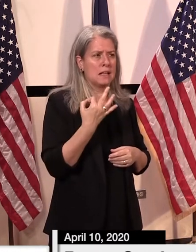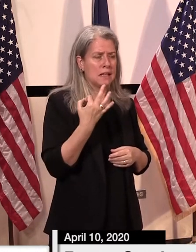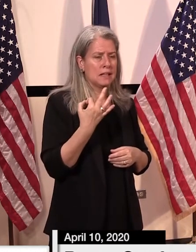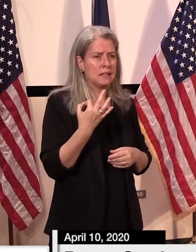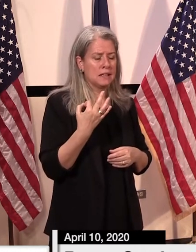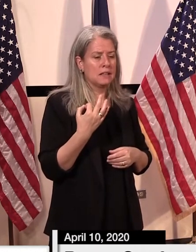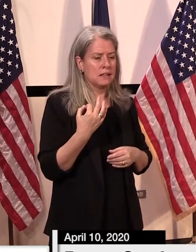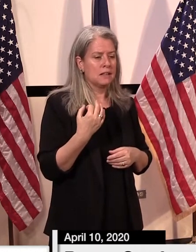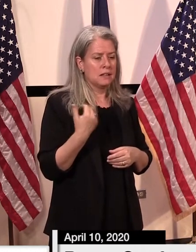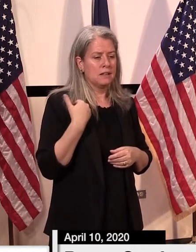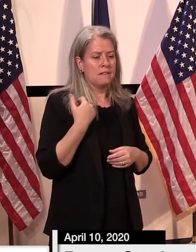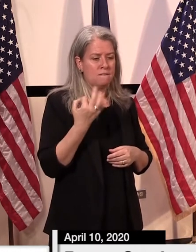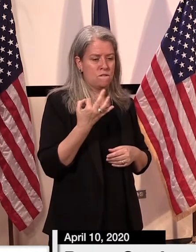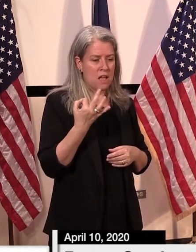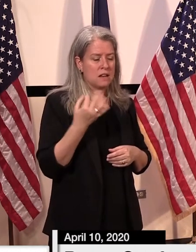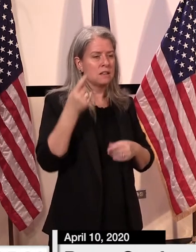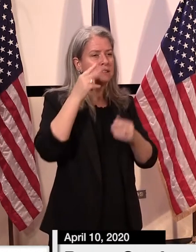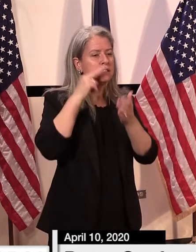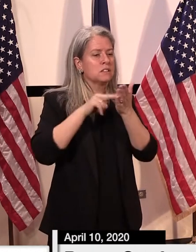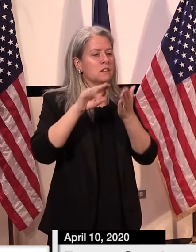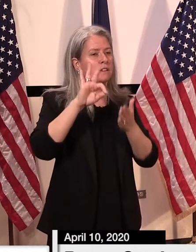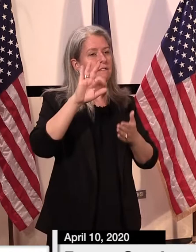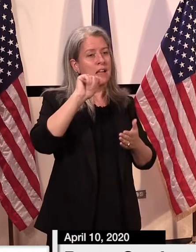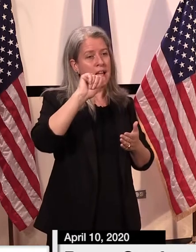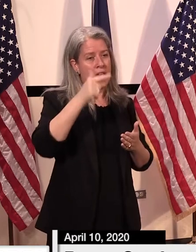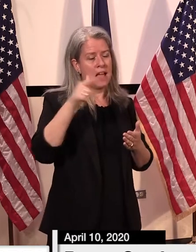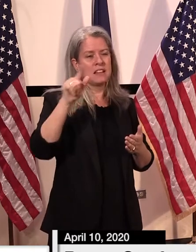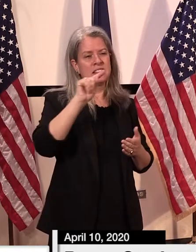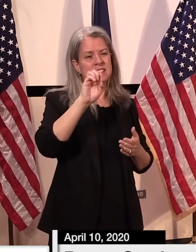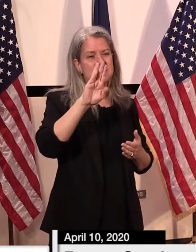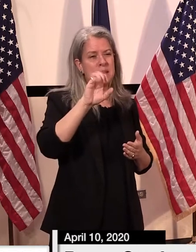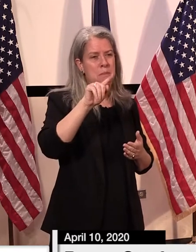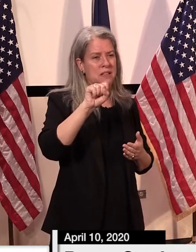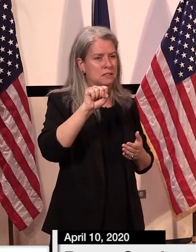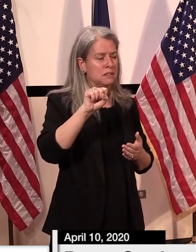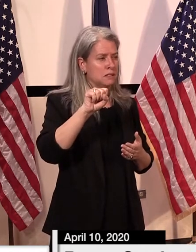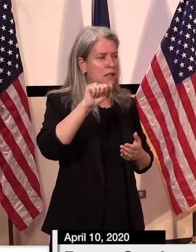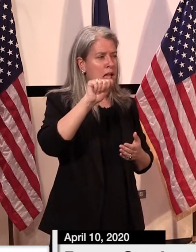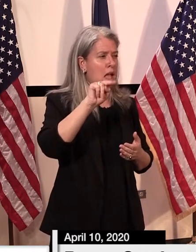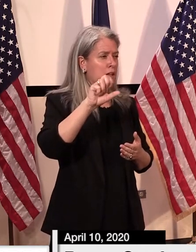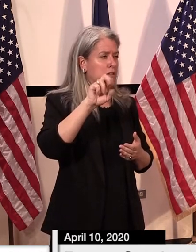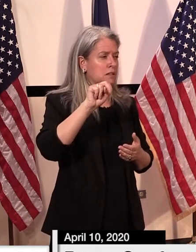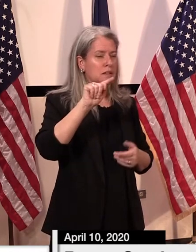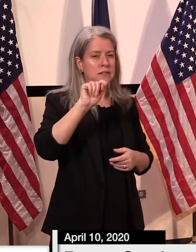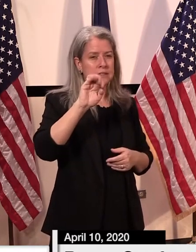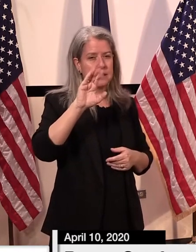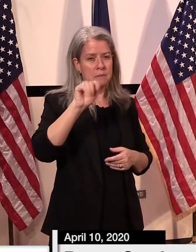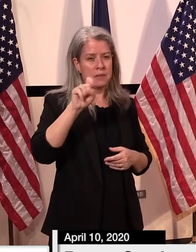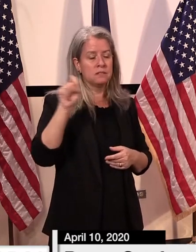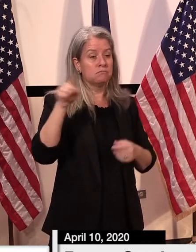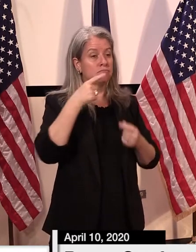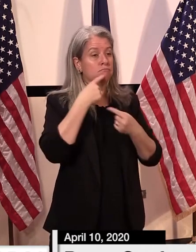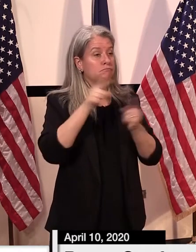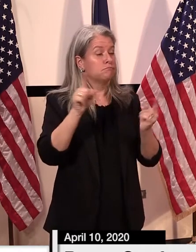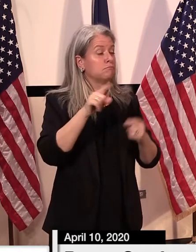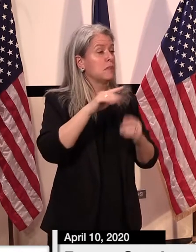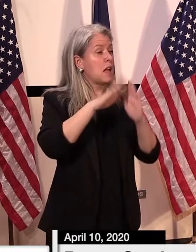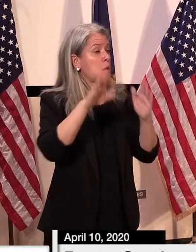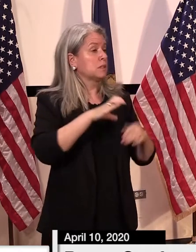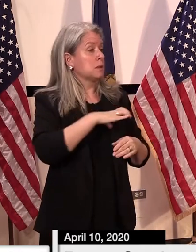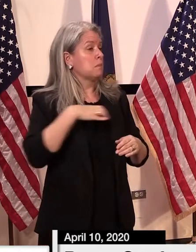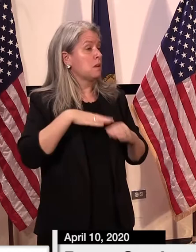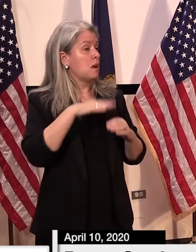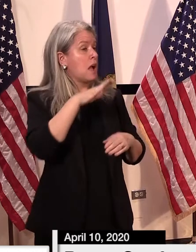the, uh, Secretary of Ag, Kavits, uh, told the House Committee on Agriculture and Forestry